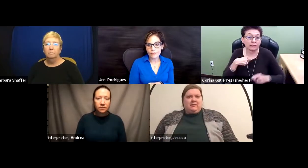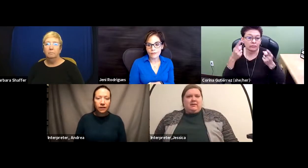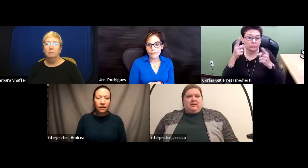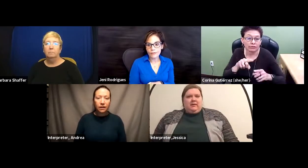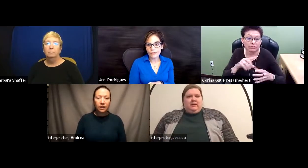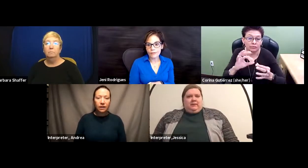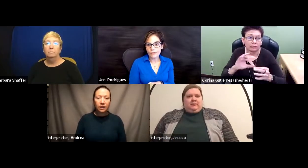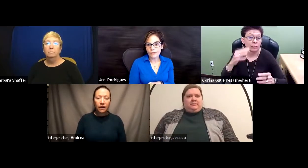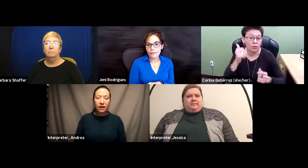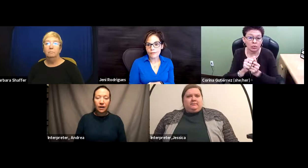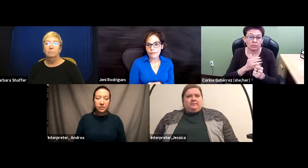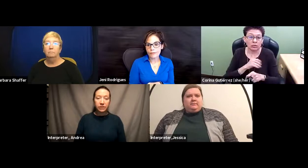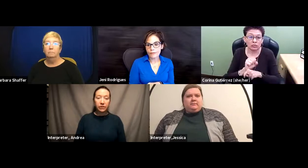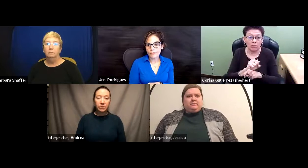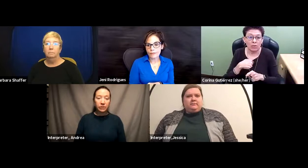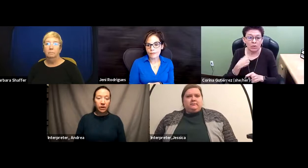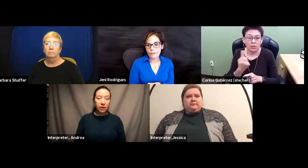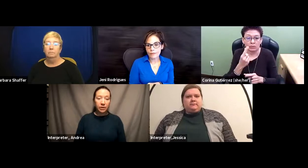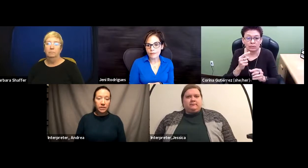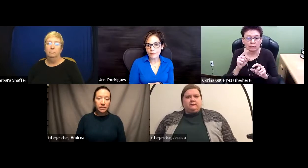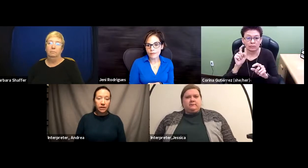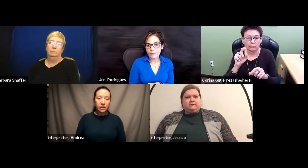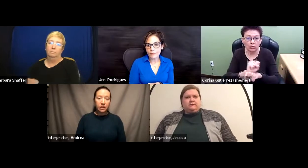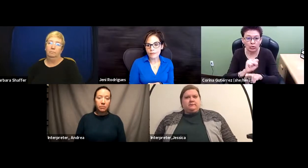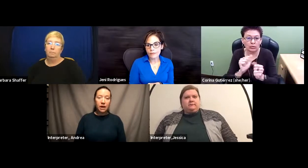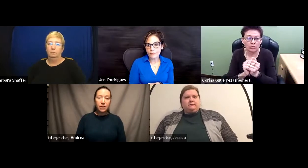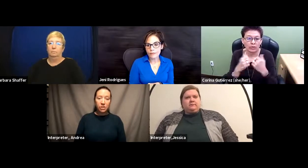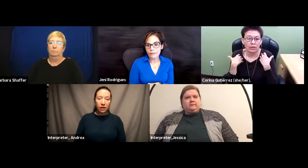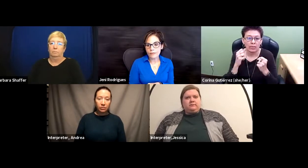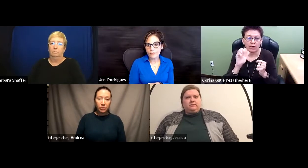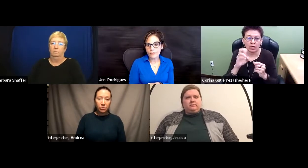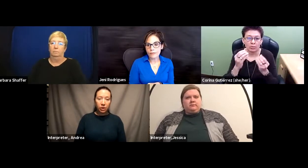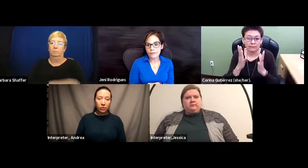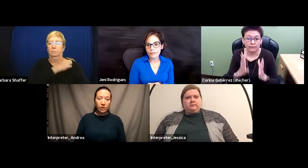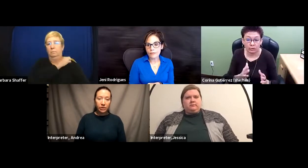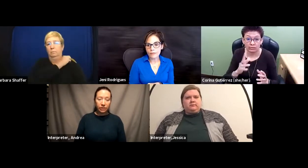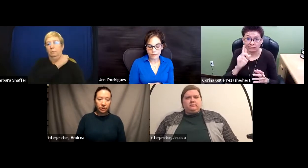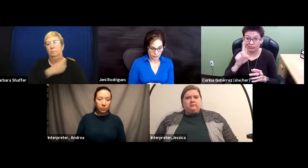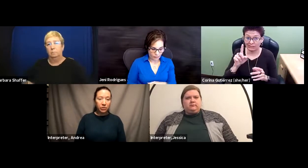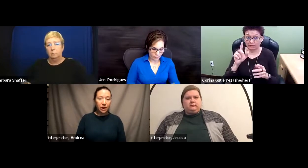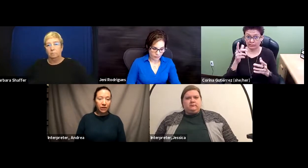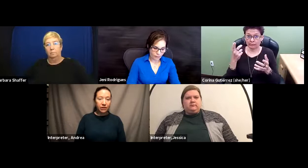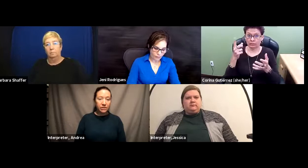Yes, I absolutely agree with your comments. In my job, we work with health care providers.